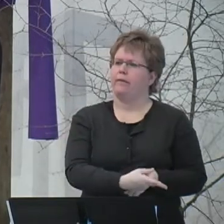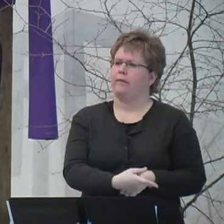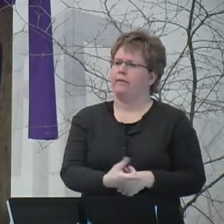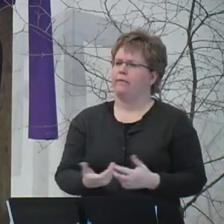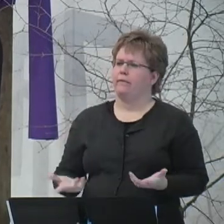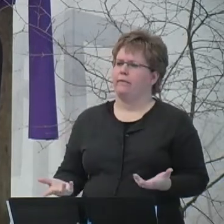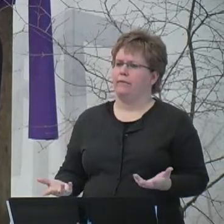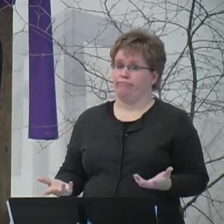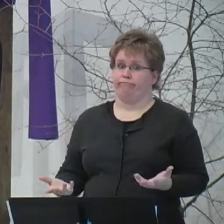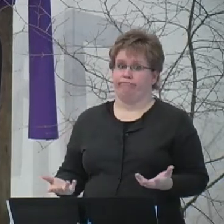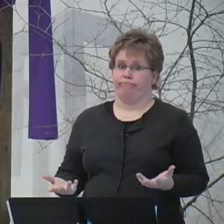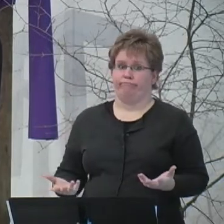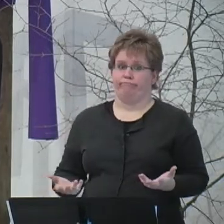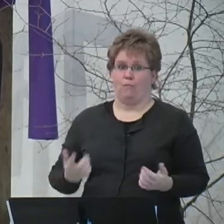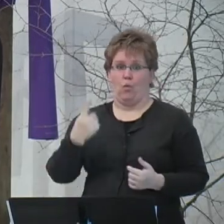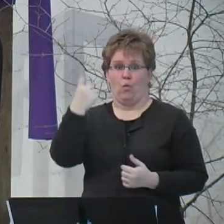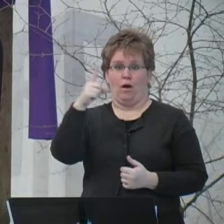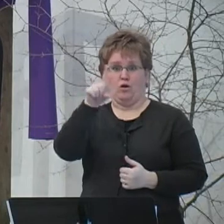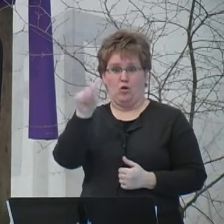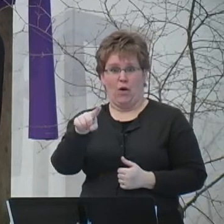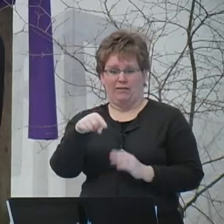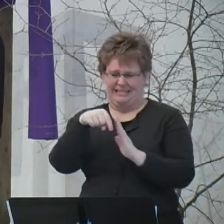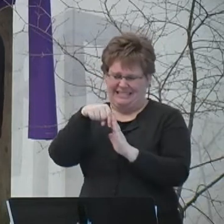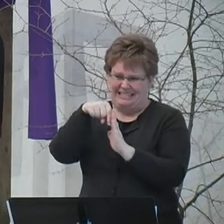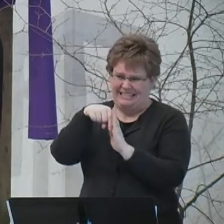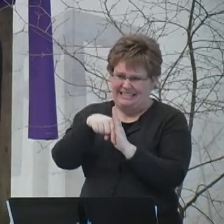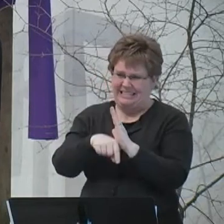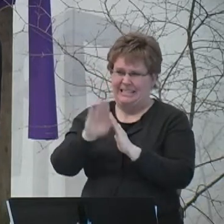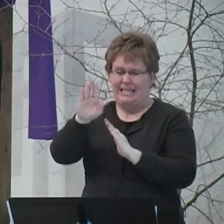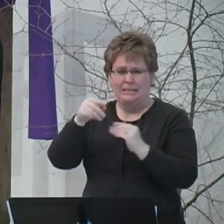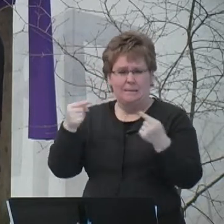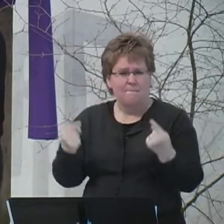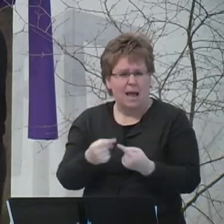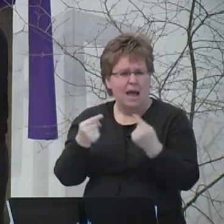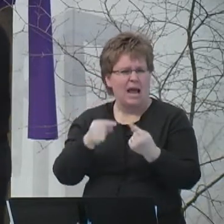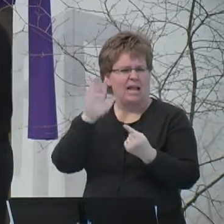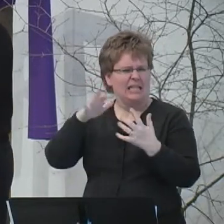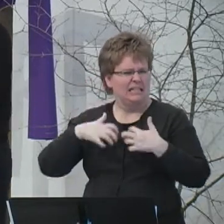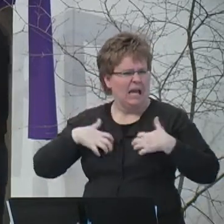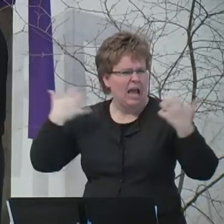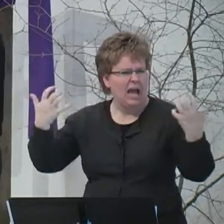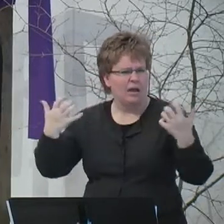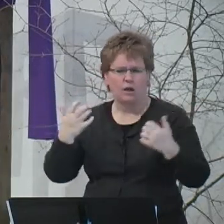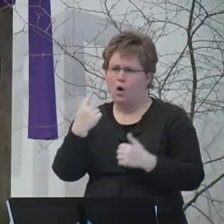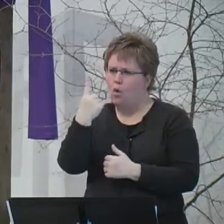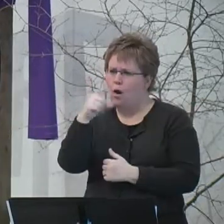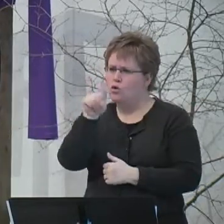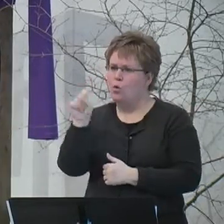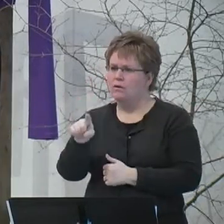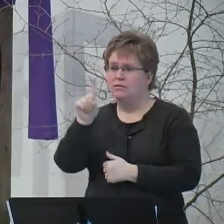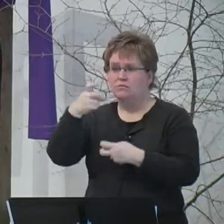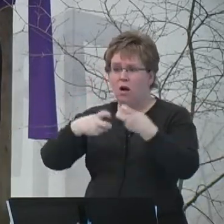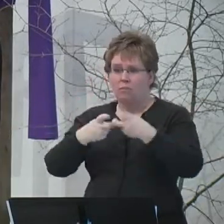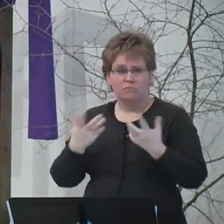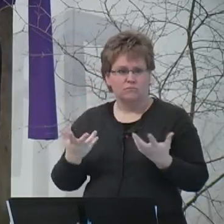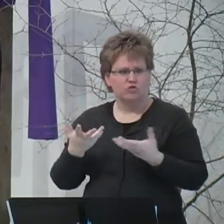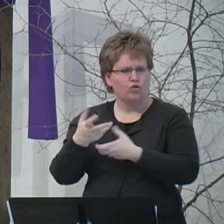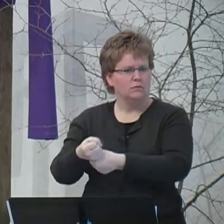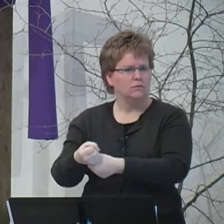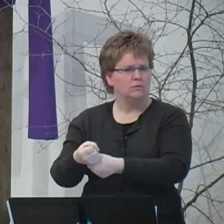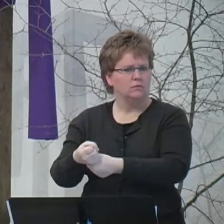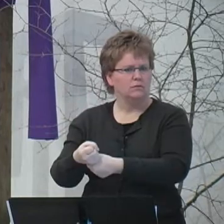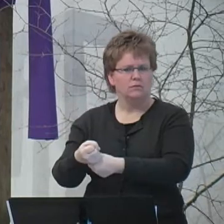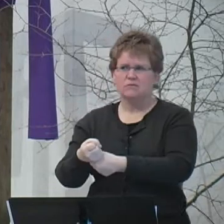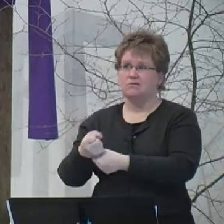There was the question at the bottom of all of Mac's pain. Could he really trust in God? Did